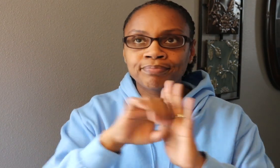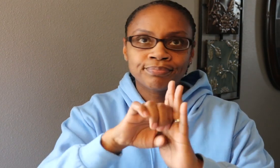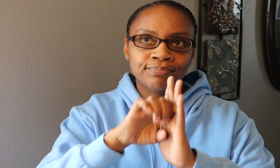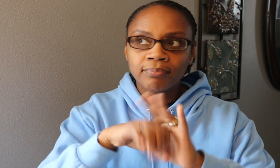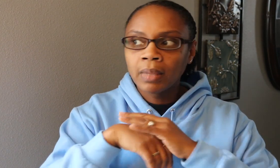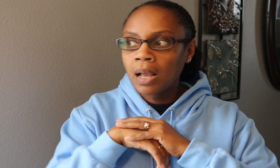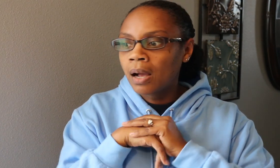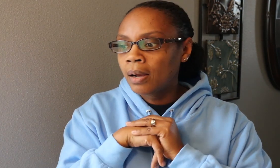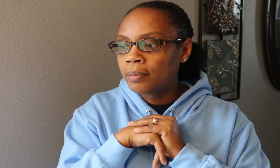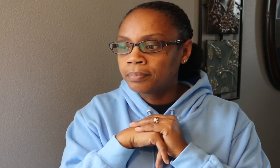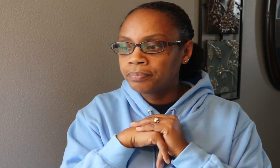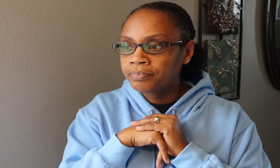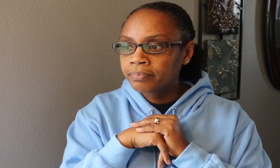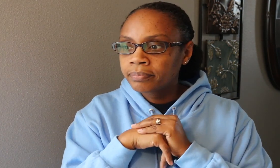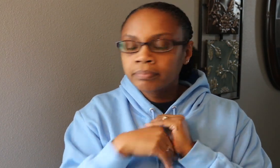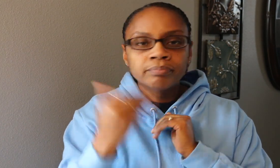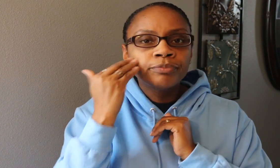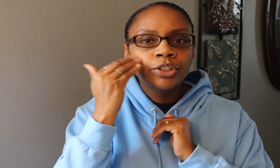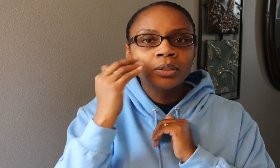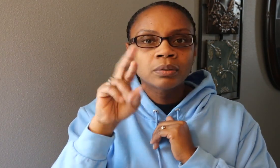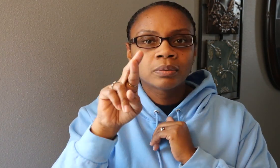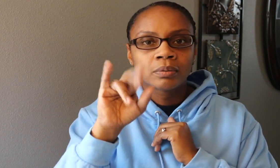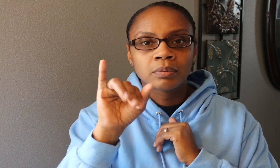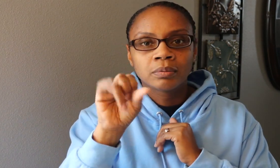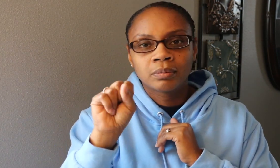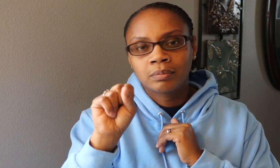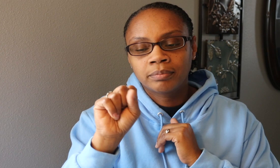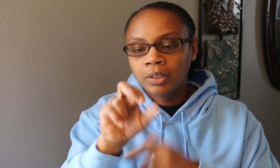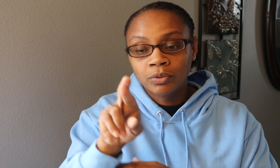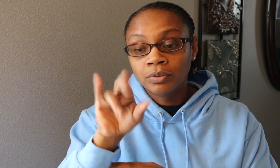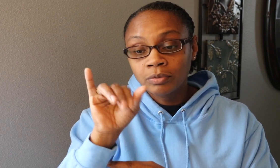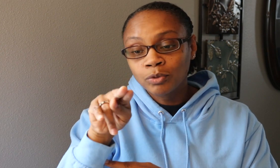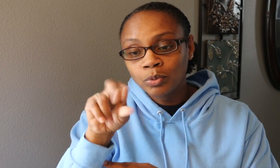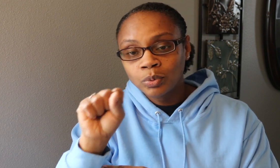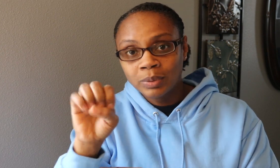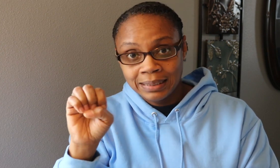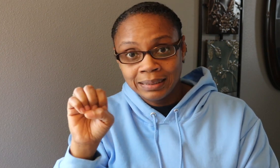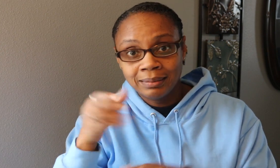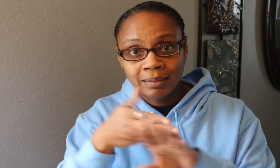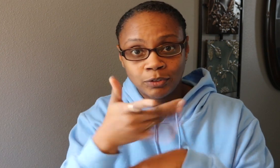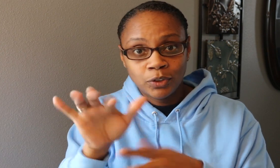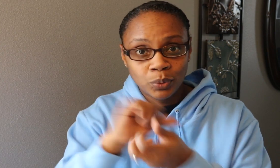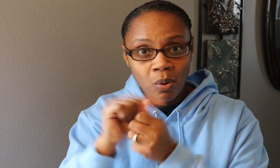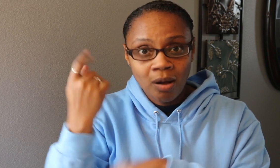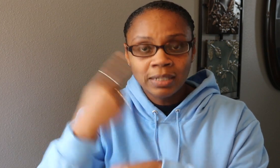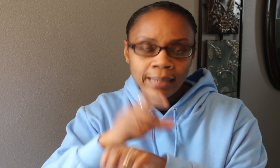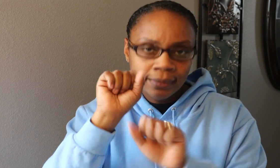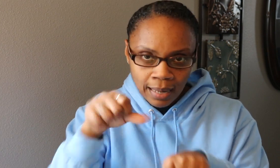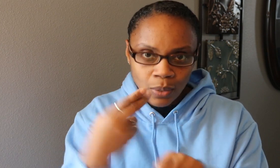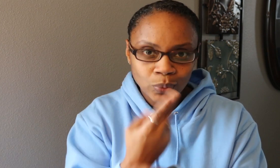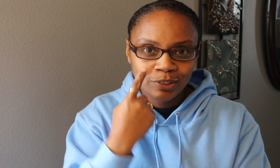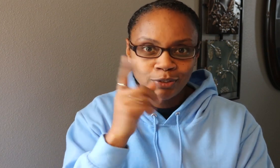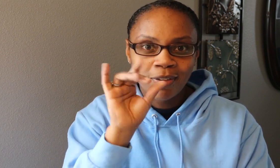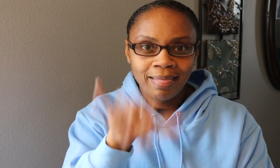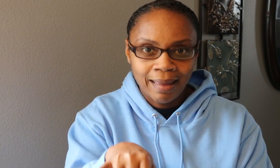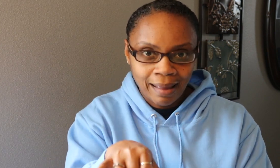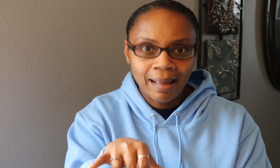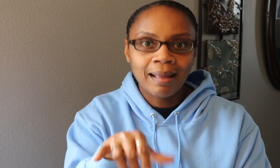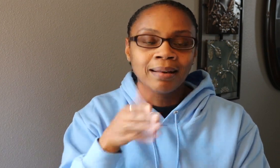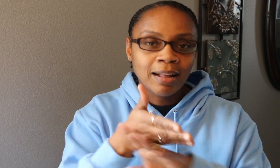can also use it in other ways, like a rinse, for example. I use rinses on wash day after